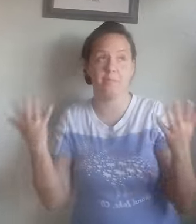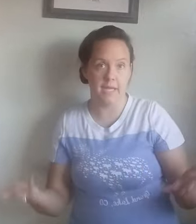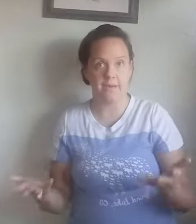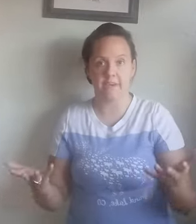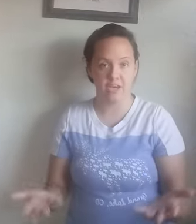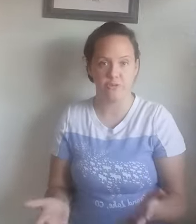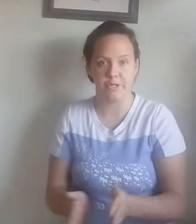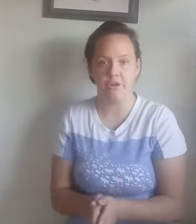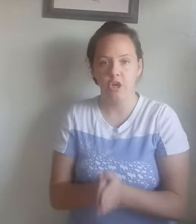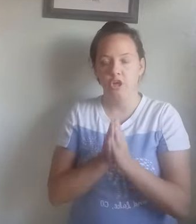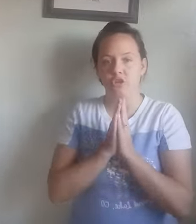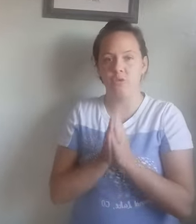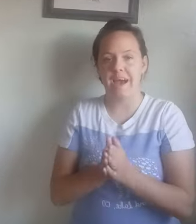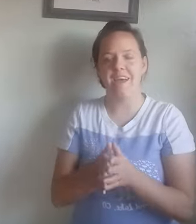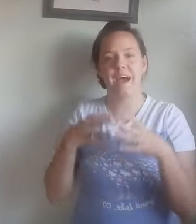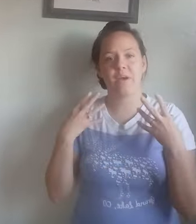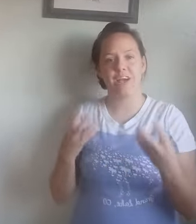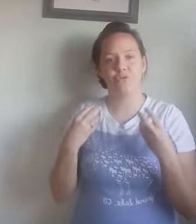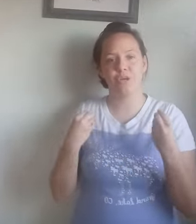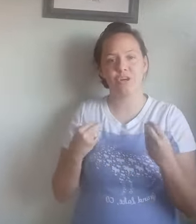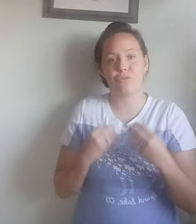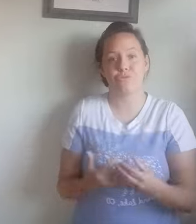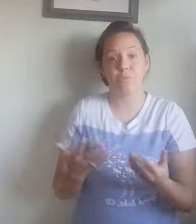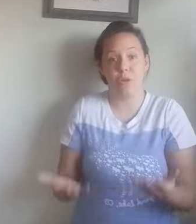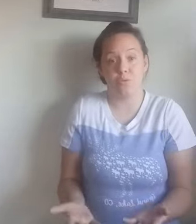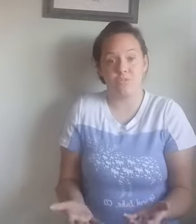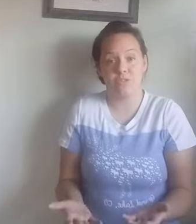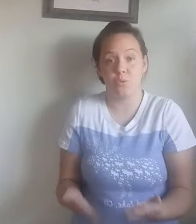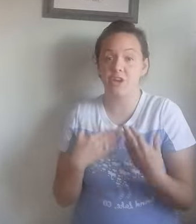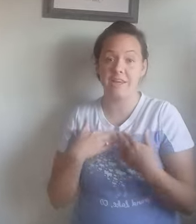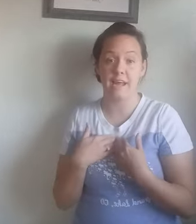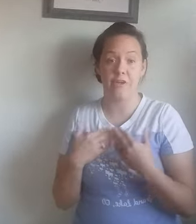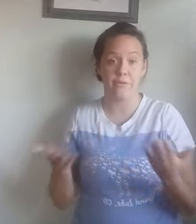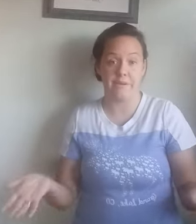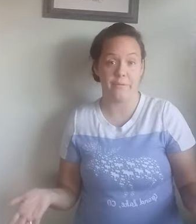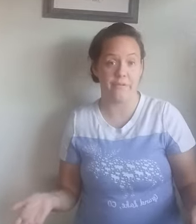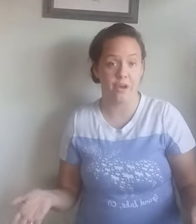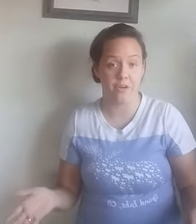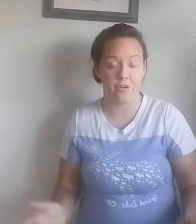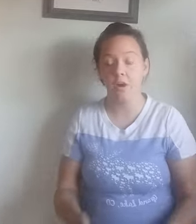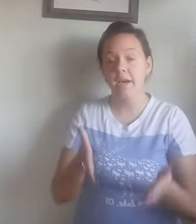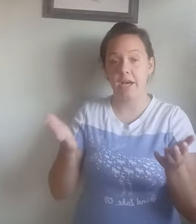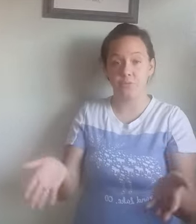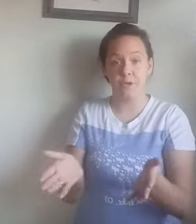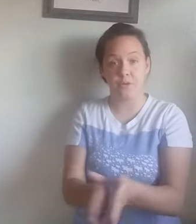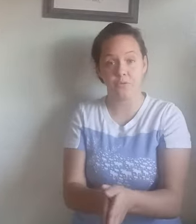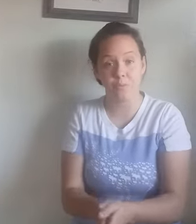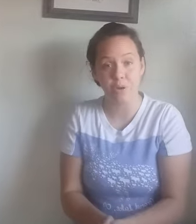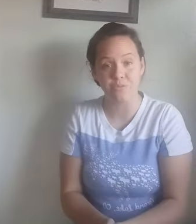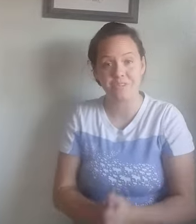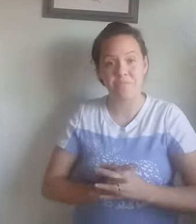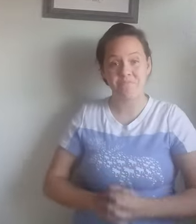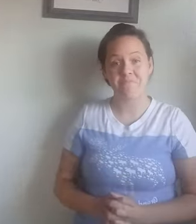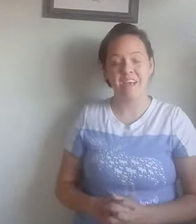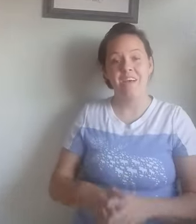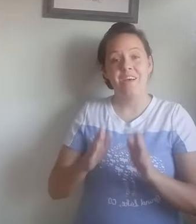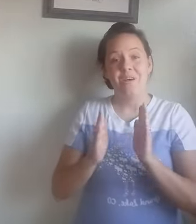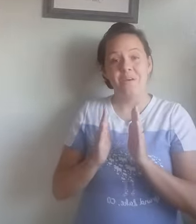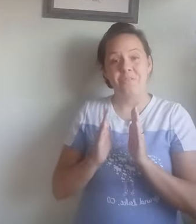blend of cashmere, do that. And now cashmere comes from goats, which I did not know until I read the article. Cashmere comes from goats. So